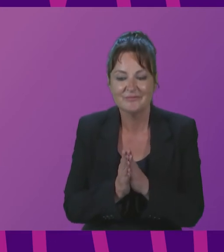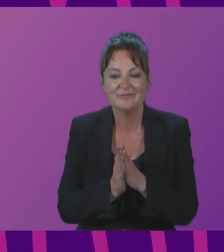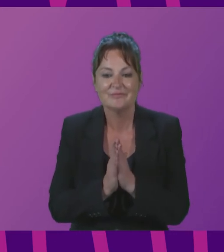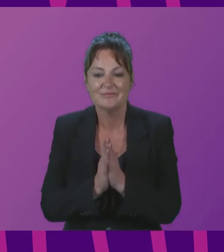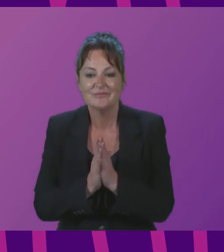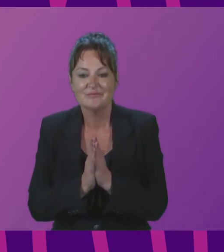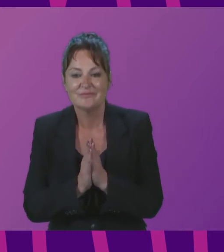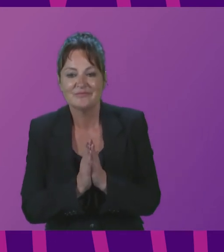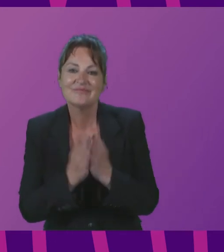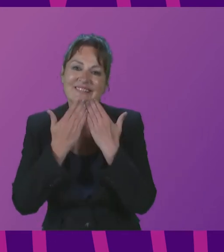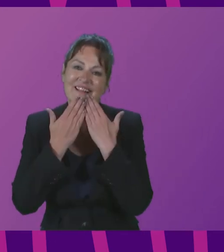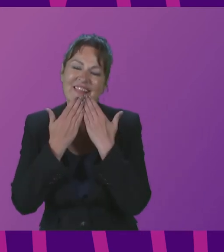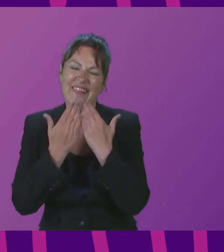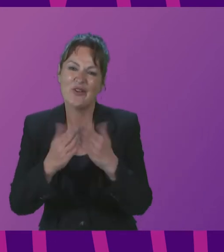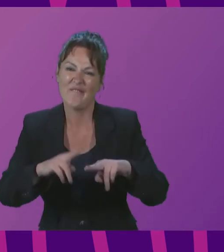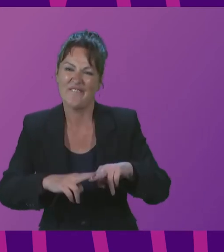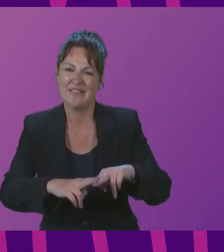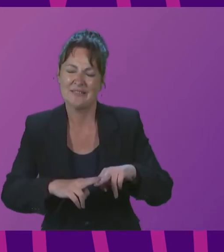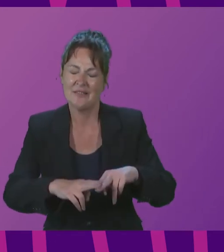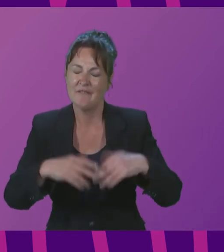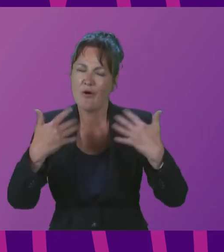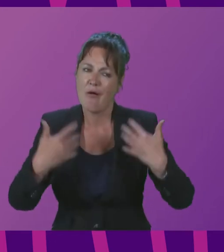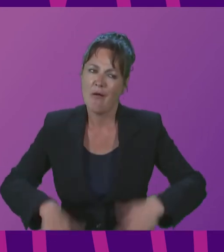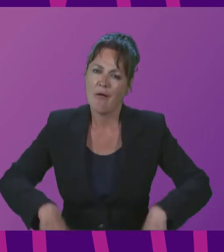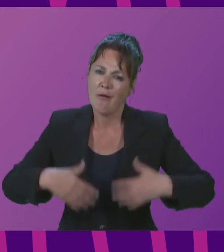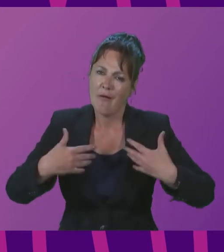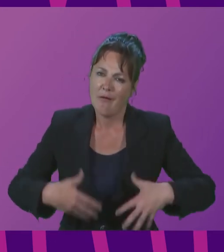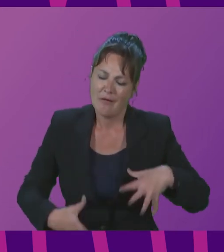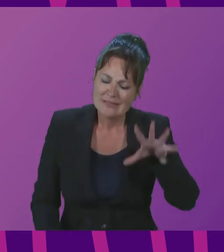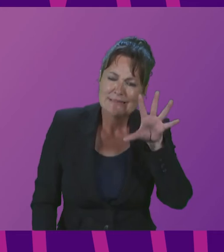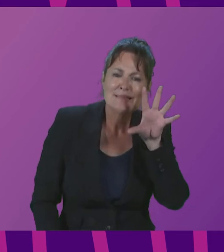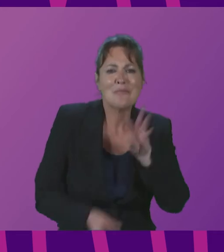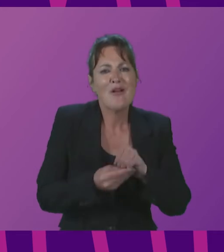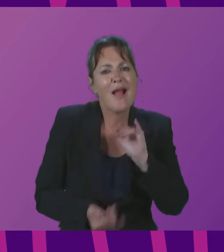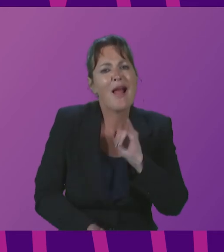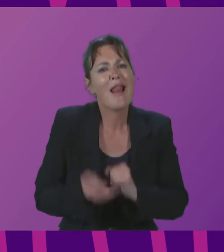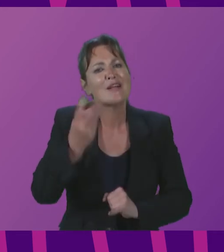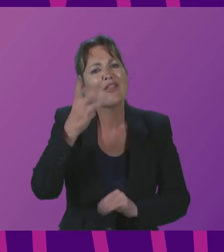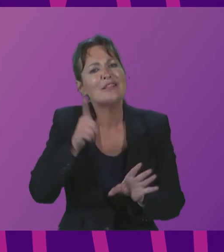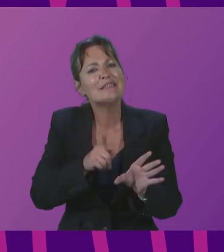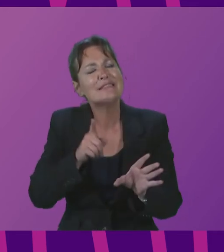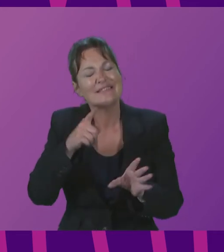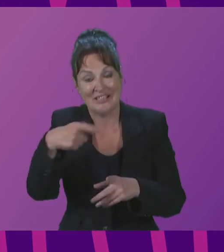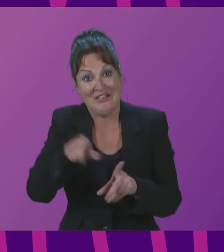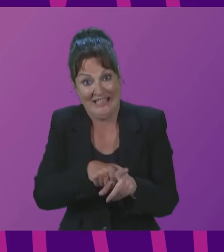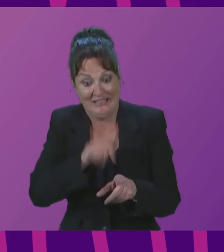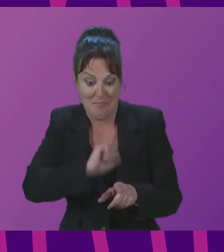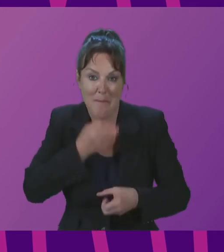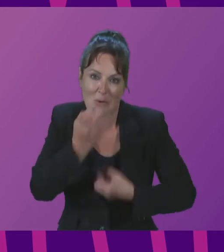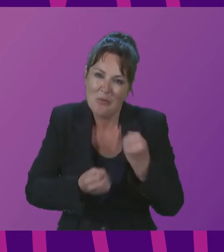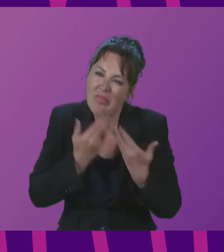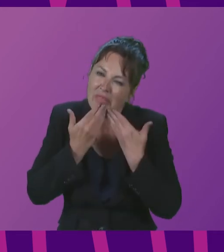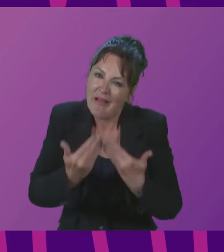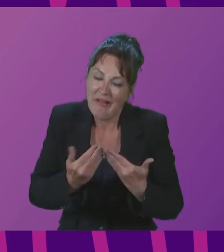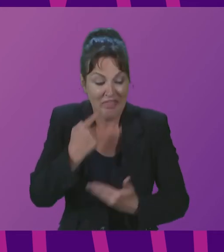thank you Fenty for encapsulating the essence of the last three days in your poem I think that's a very fitting